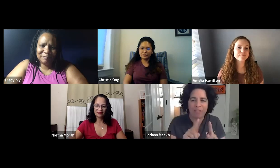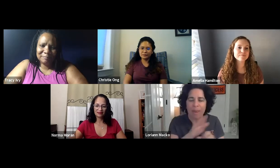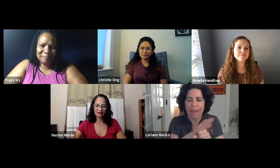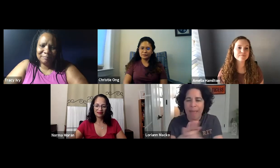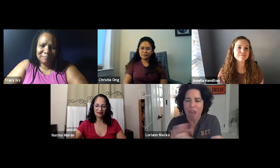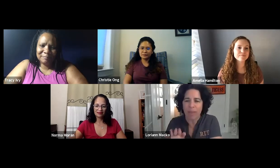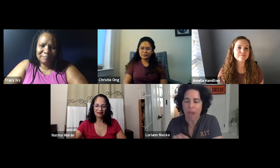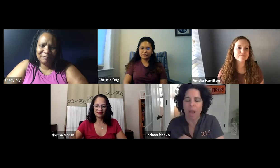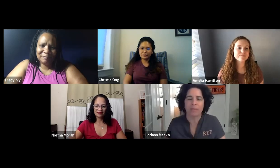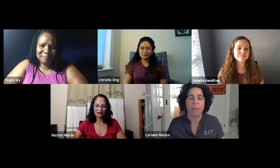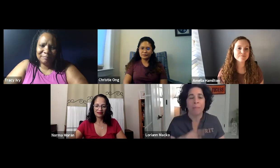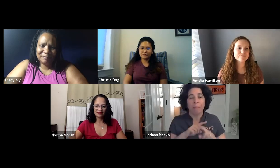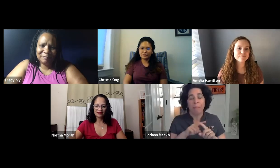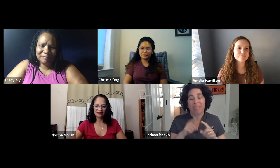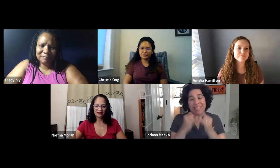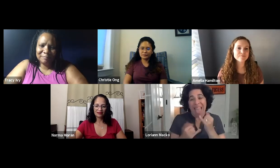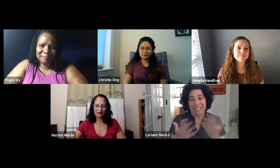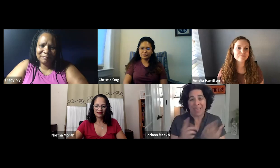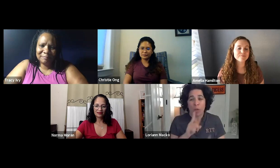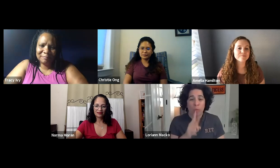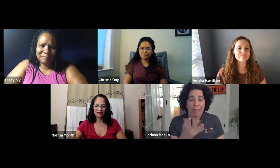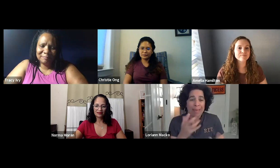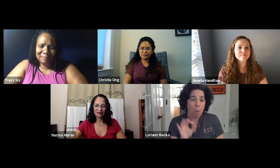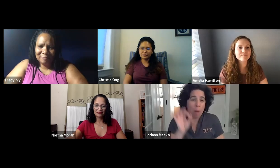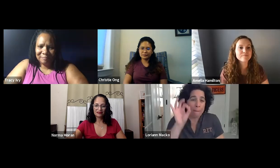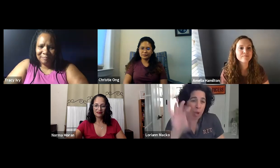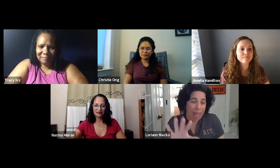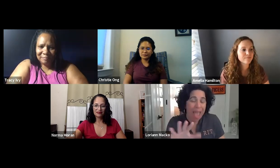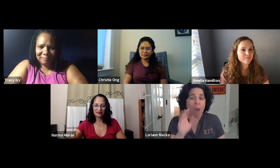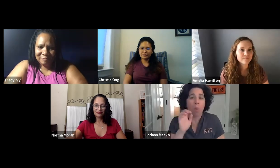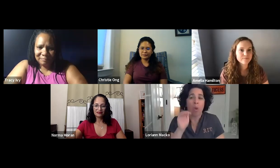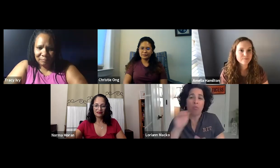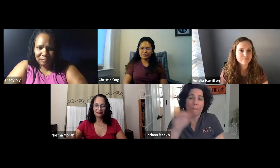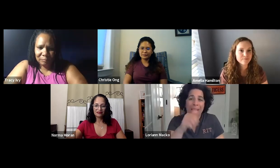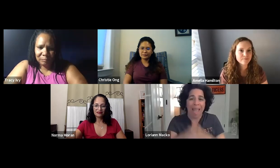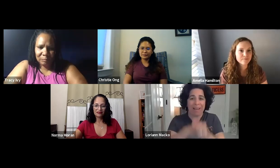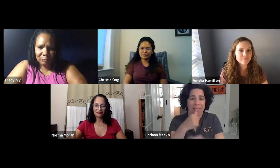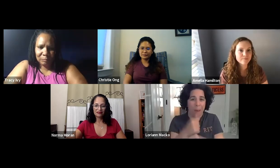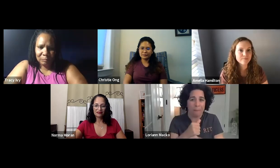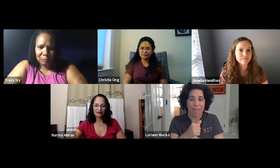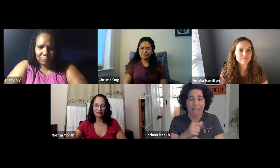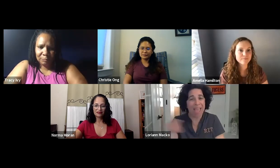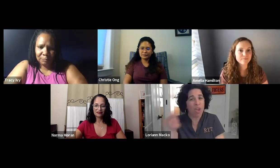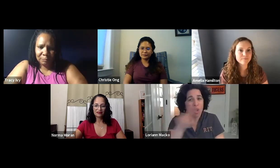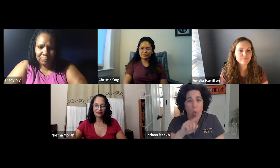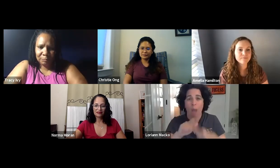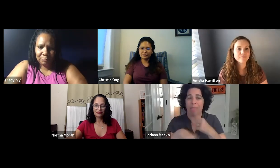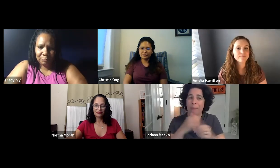more discussion on a variety of areas with you. The last thing I do want to put out there is to just remind the